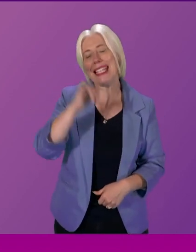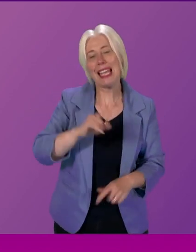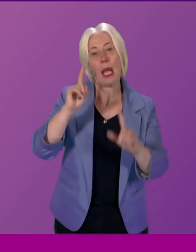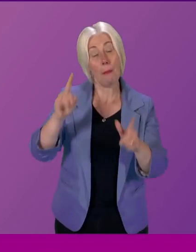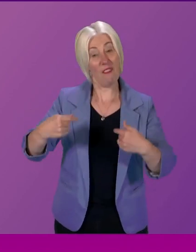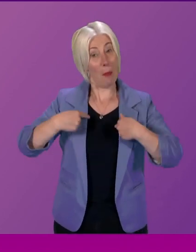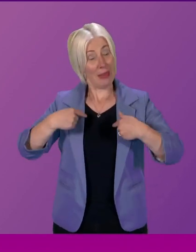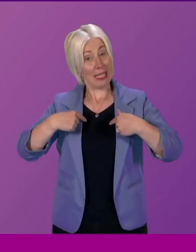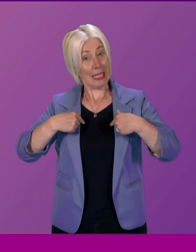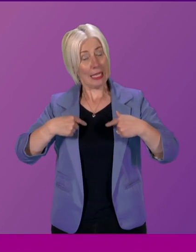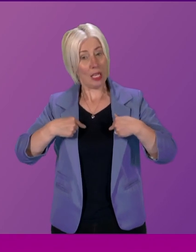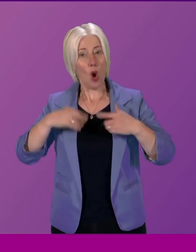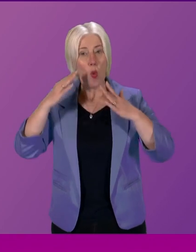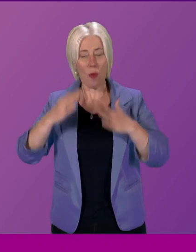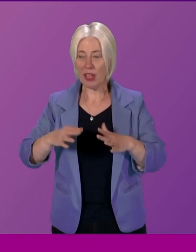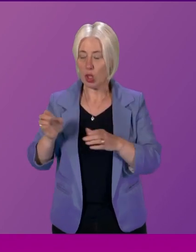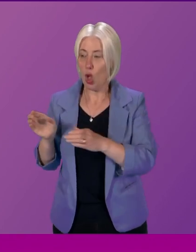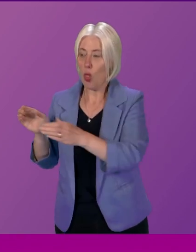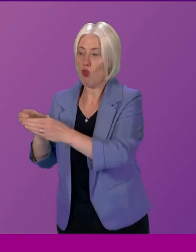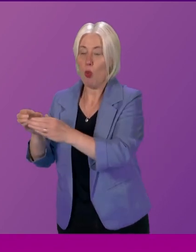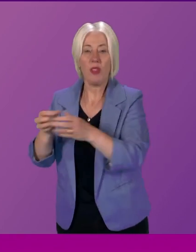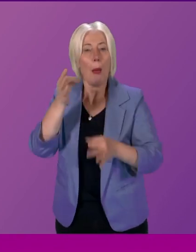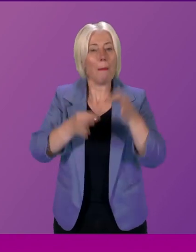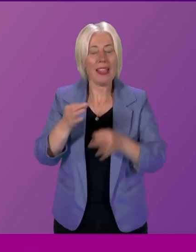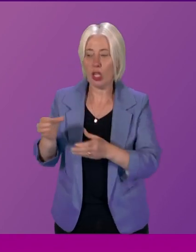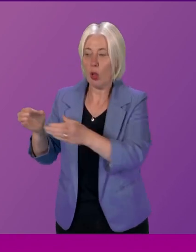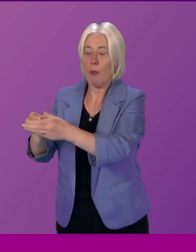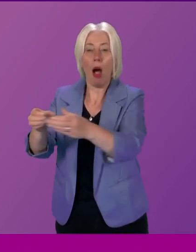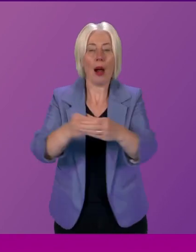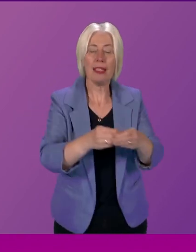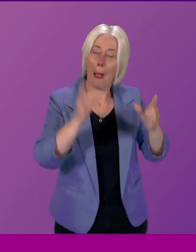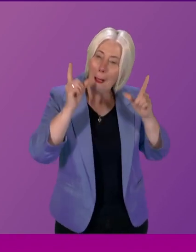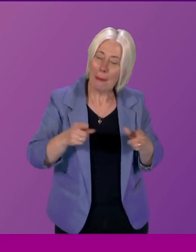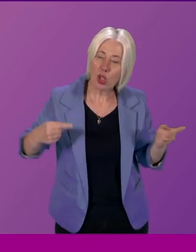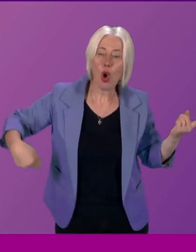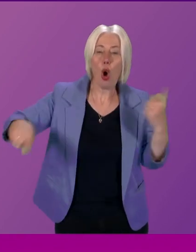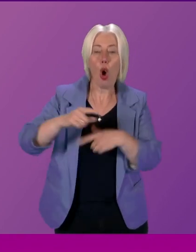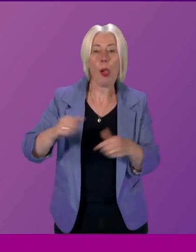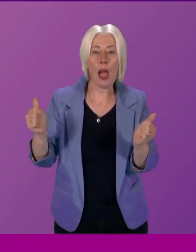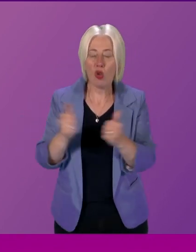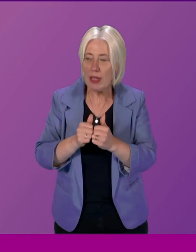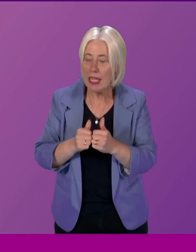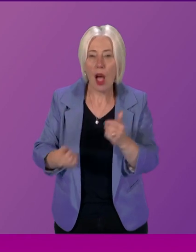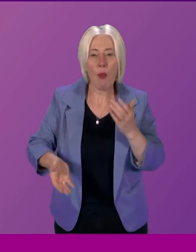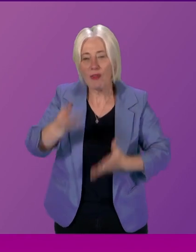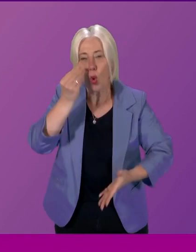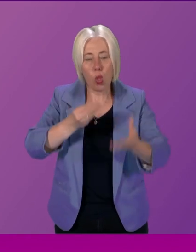me that this must proceed with cross party buy-in unfolding best practice and learning as we go along